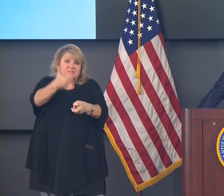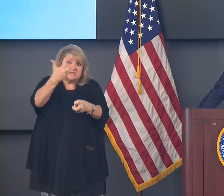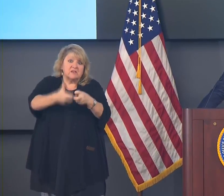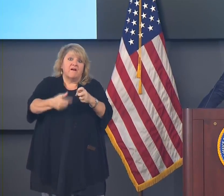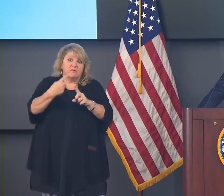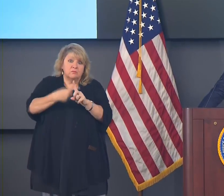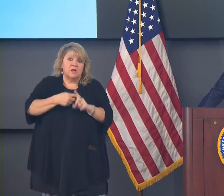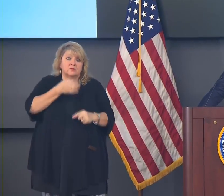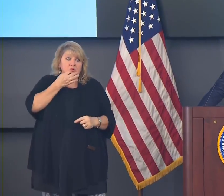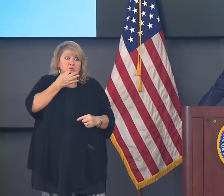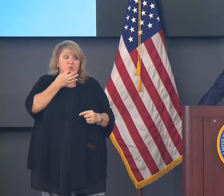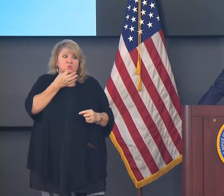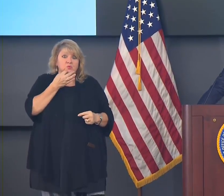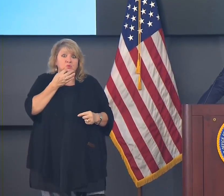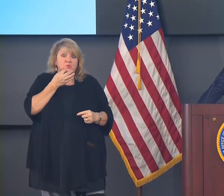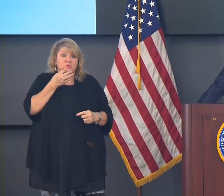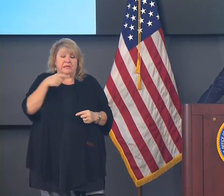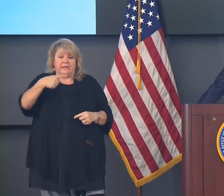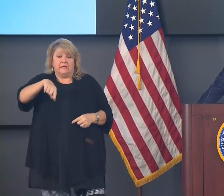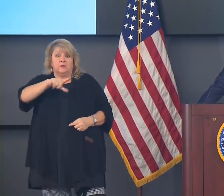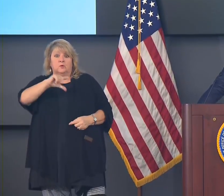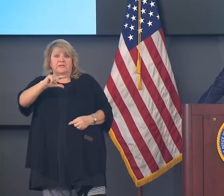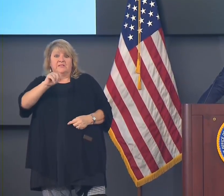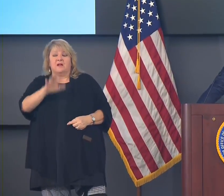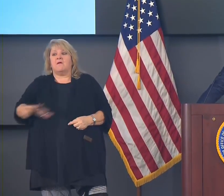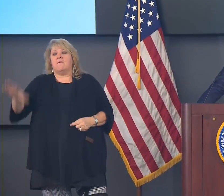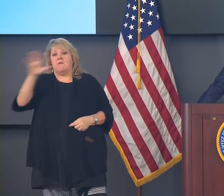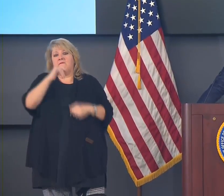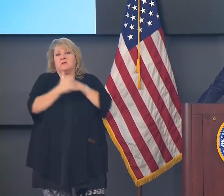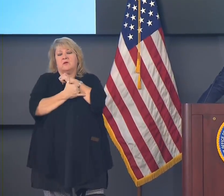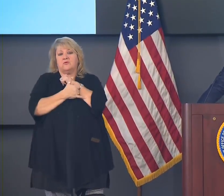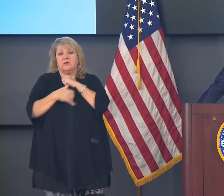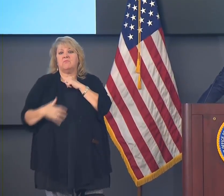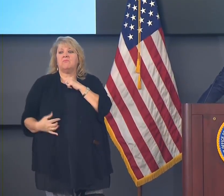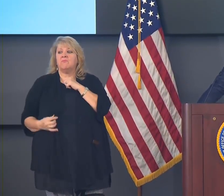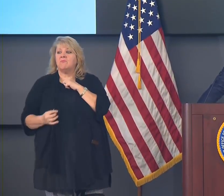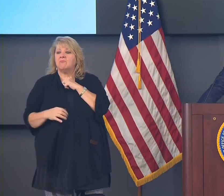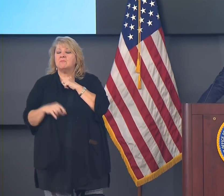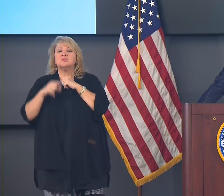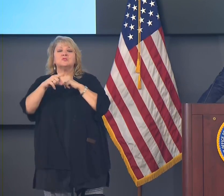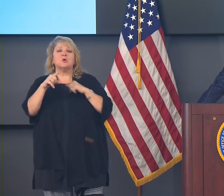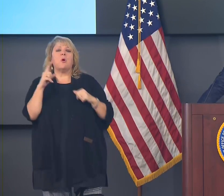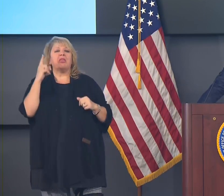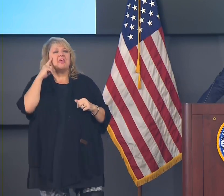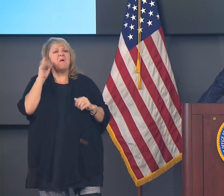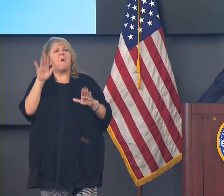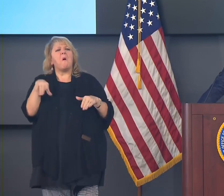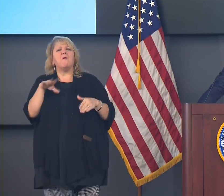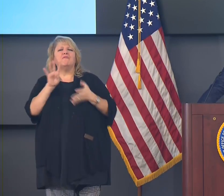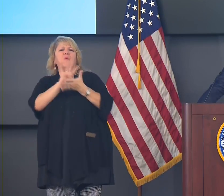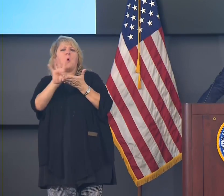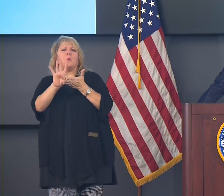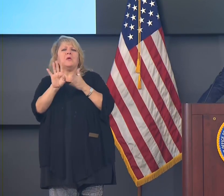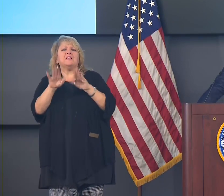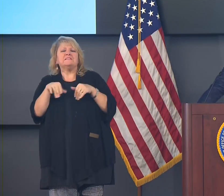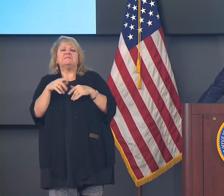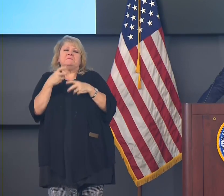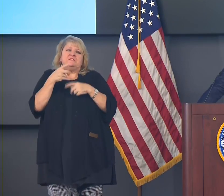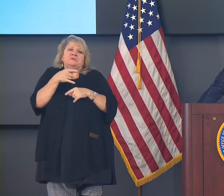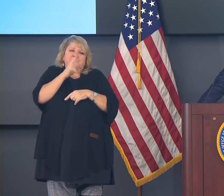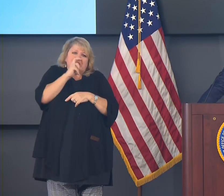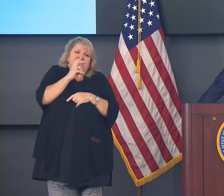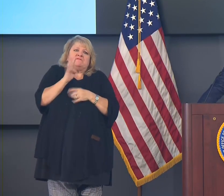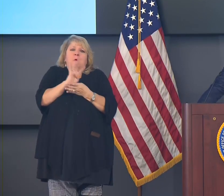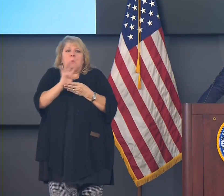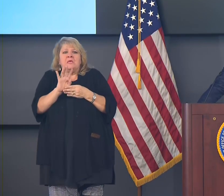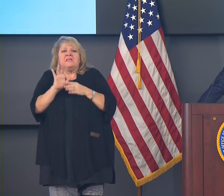country. So no one should believe that we're going to relax restrictions at that time. I just